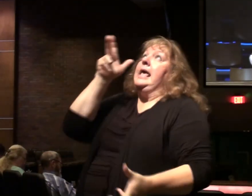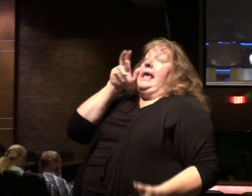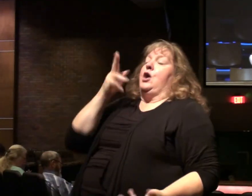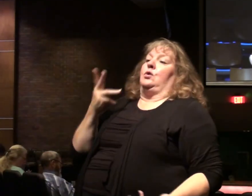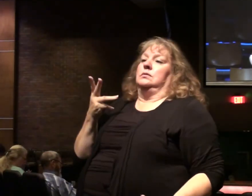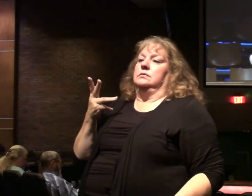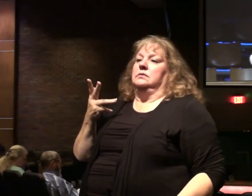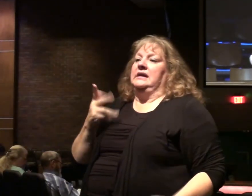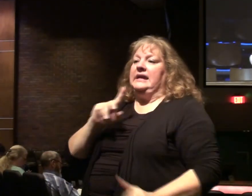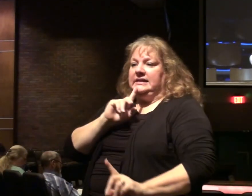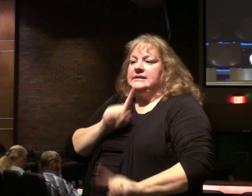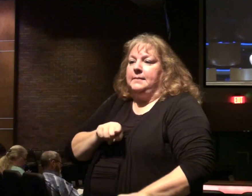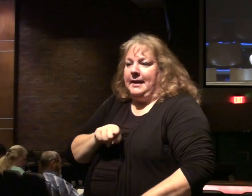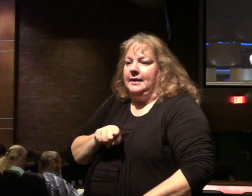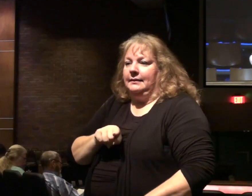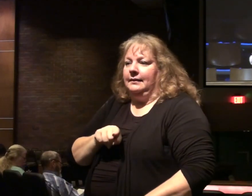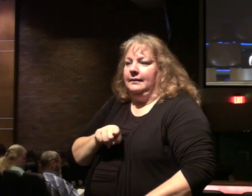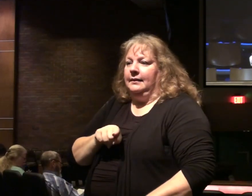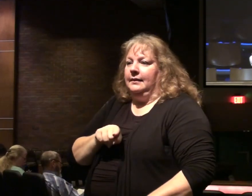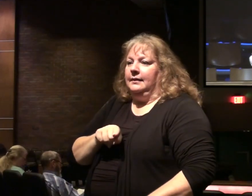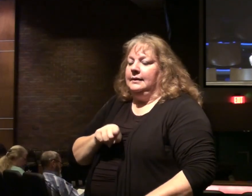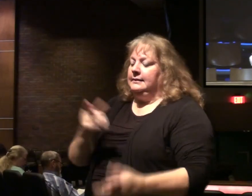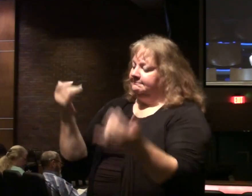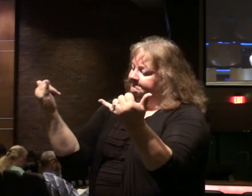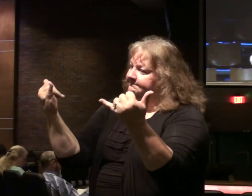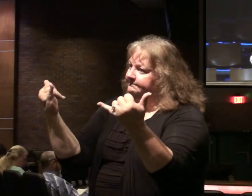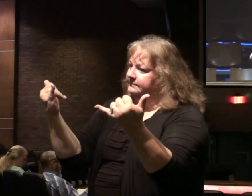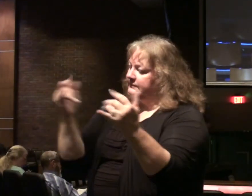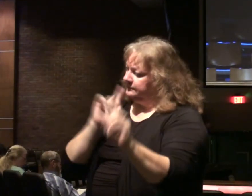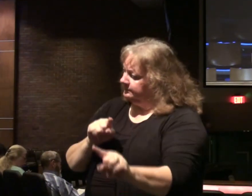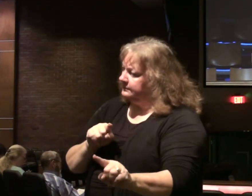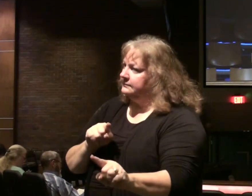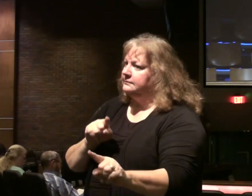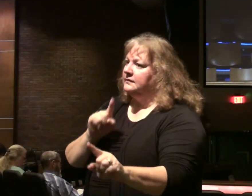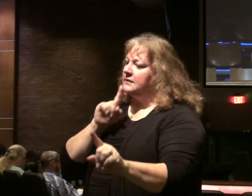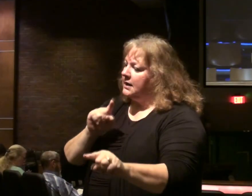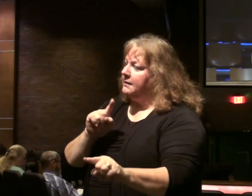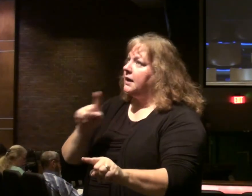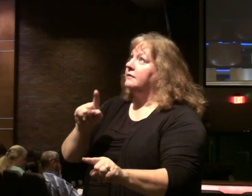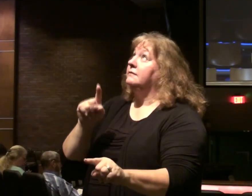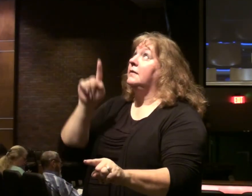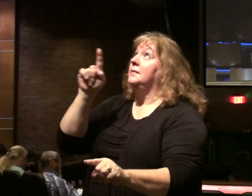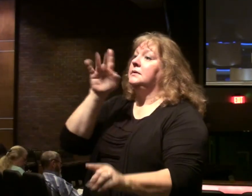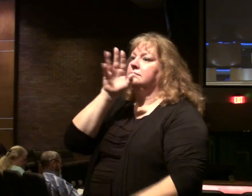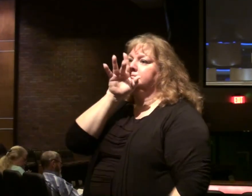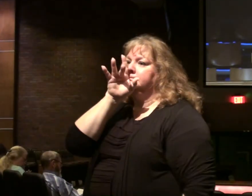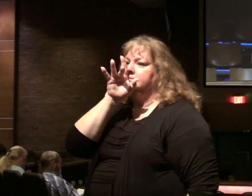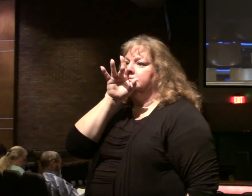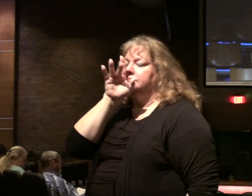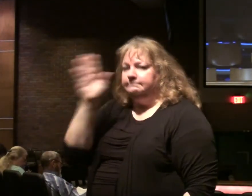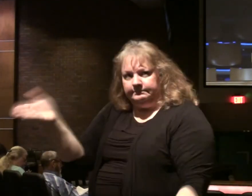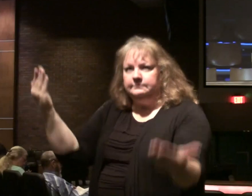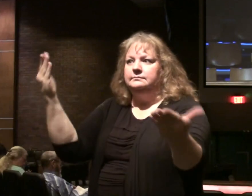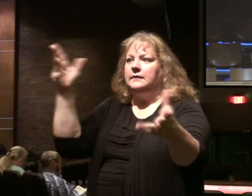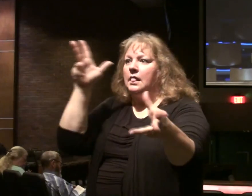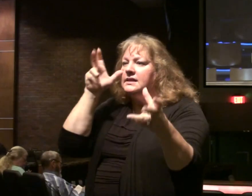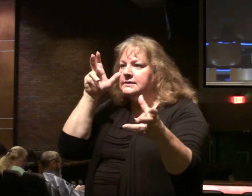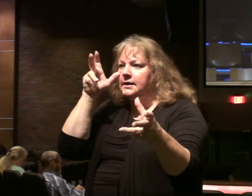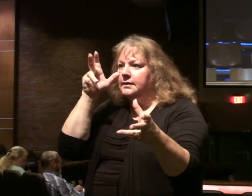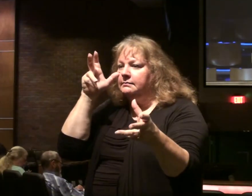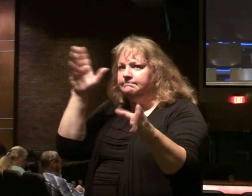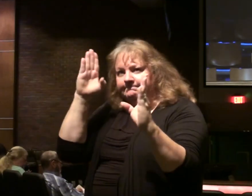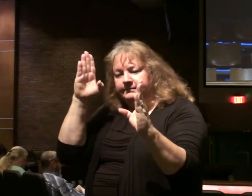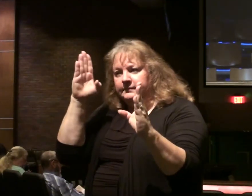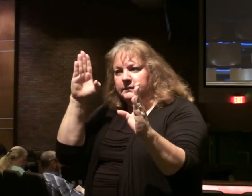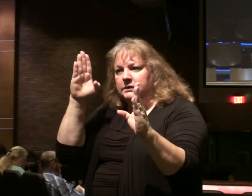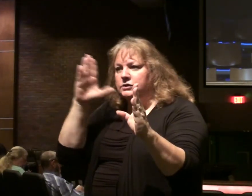It's actually a command. It's an imperative. A present tense command. A command from the lips of Christ. Listen up. Don't ignore